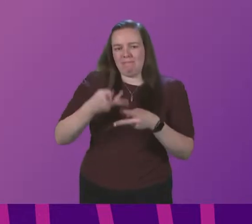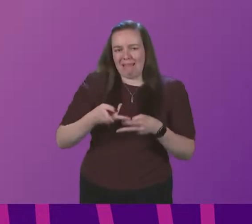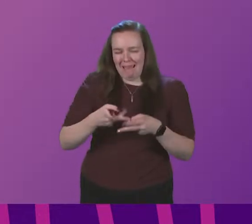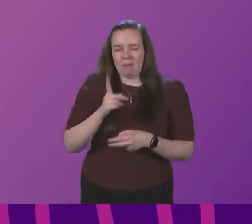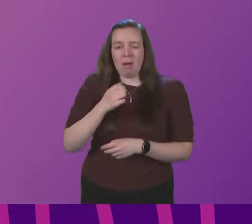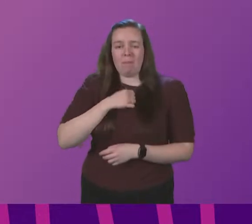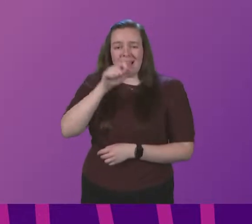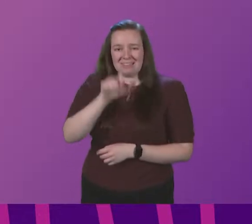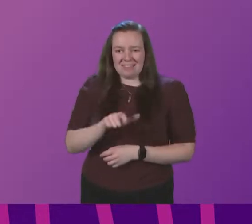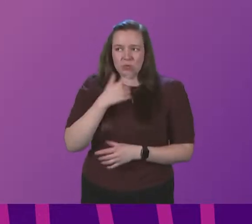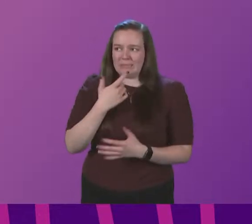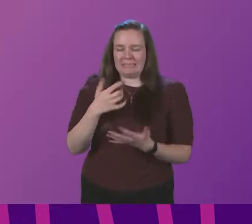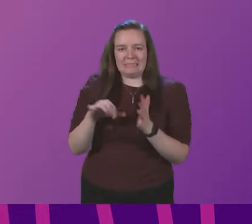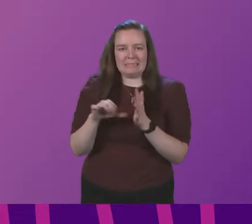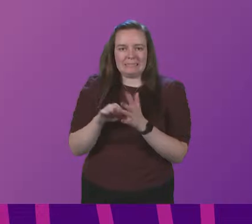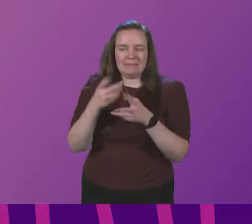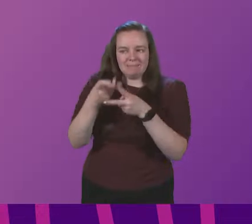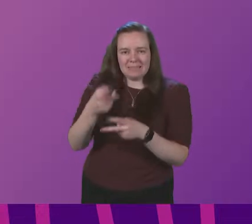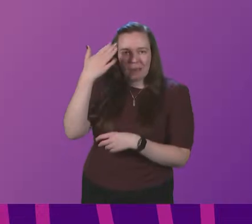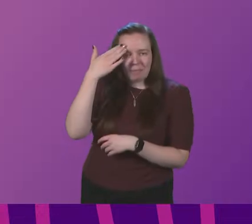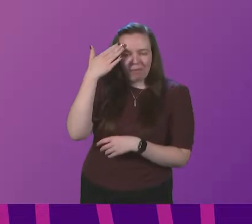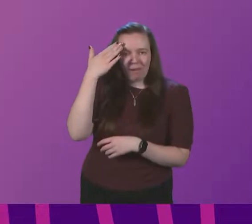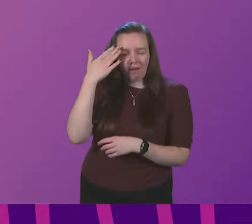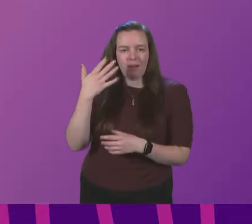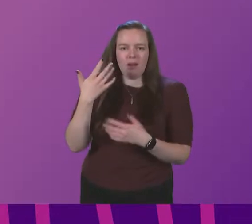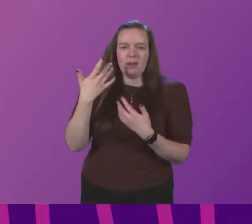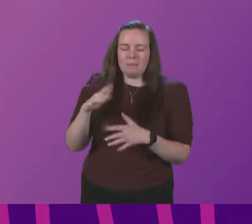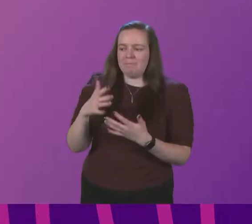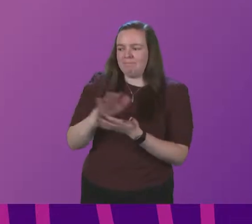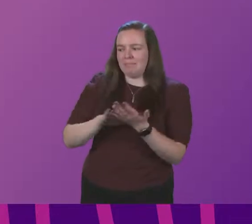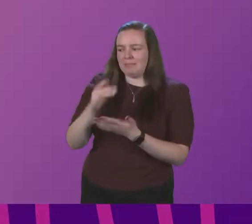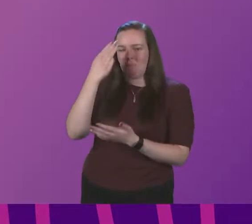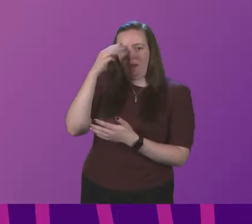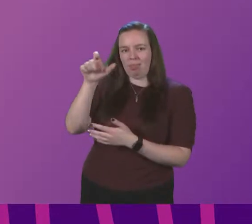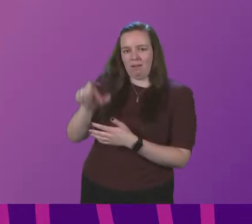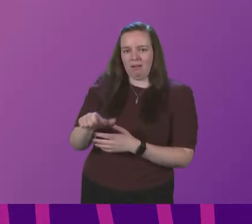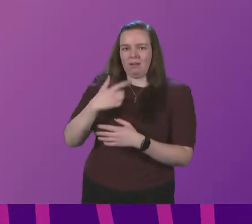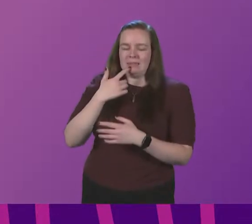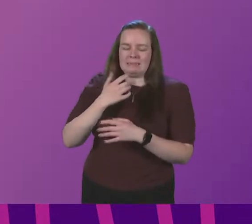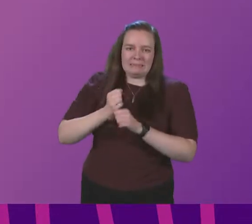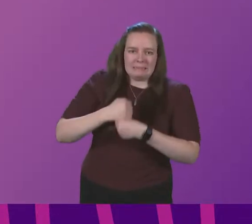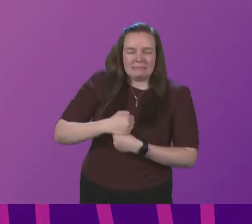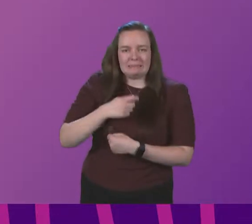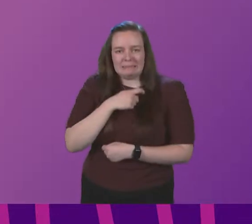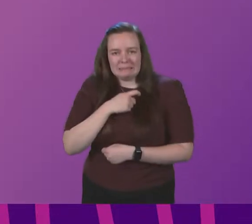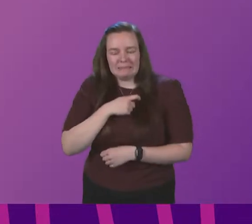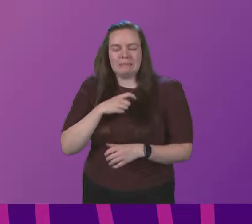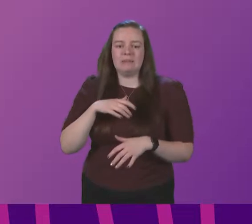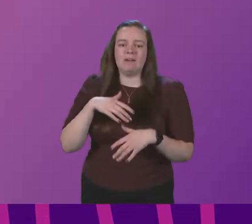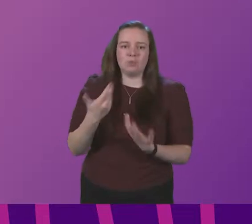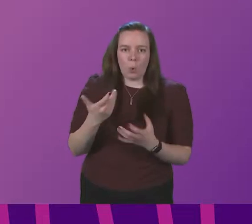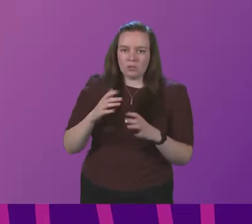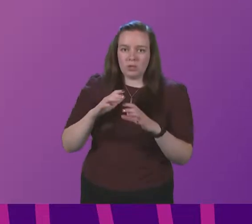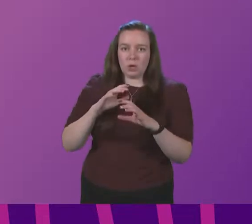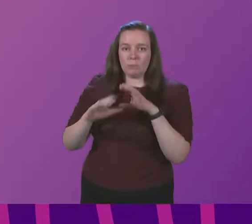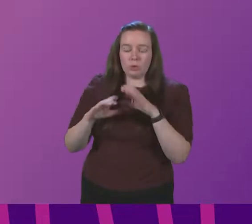constituent is now struggling to see his mother, something which has left his mum distressed and anxious and the family worried. Of course, I am communication with